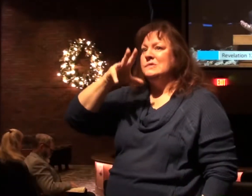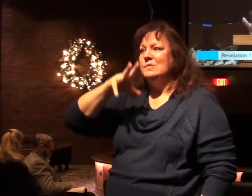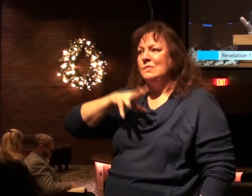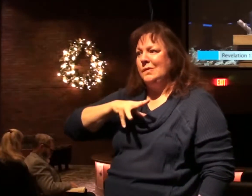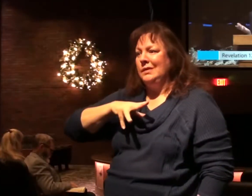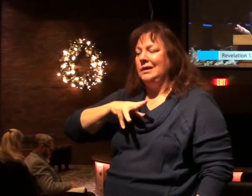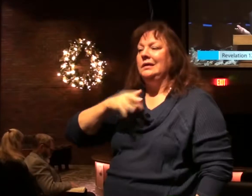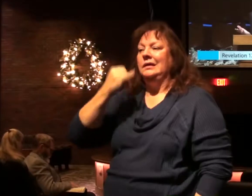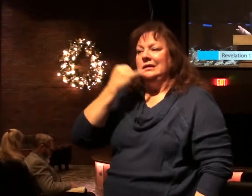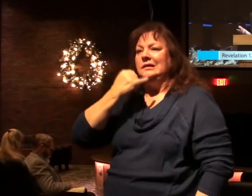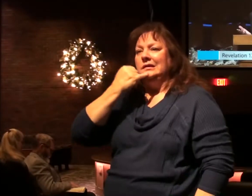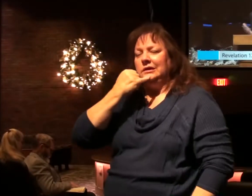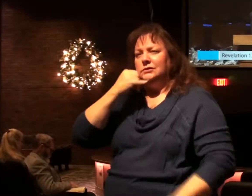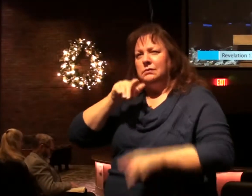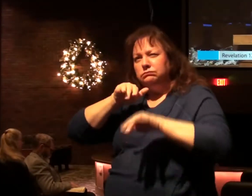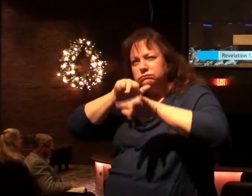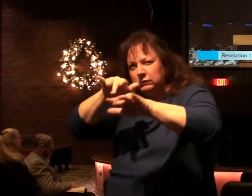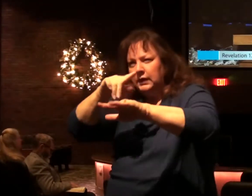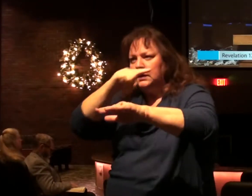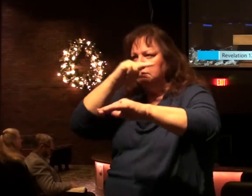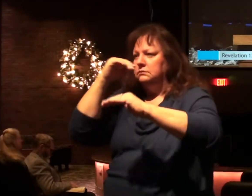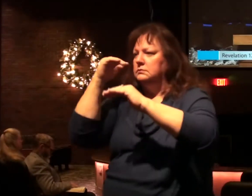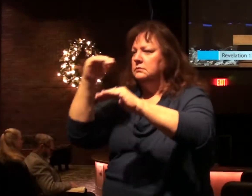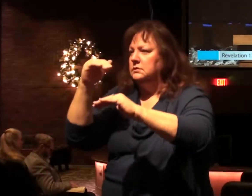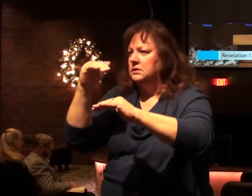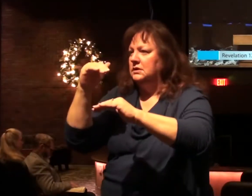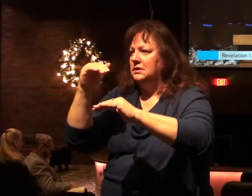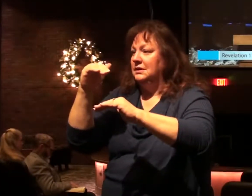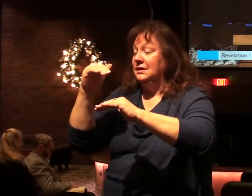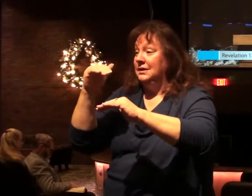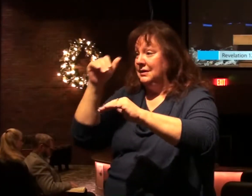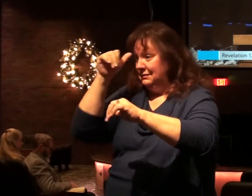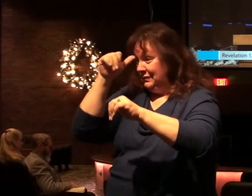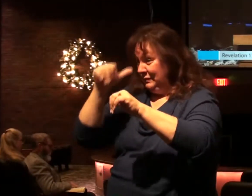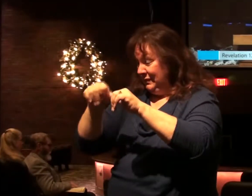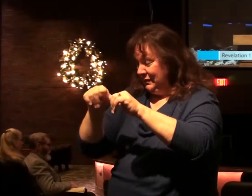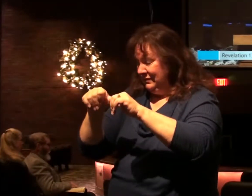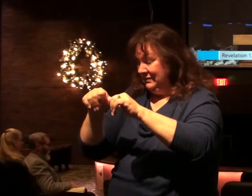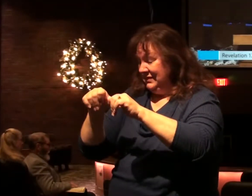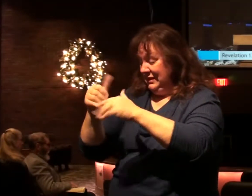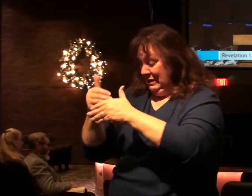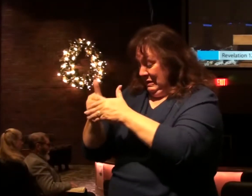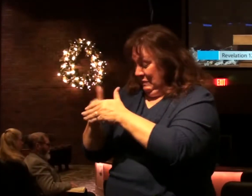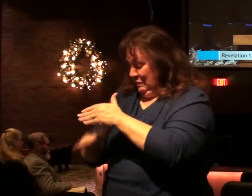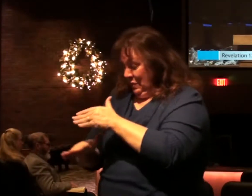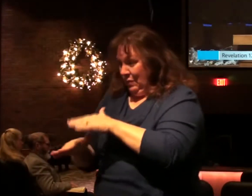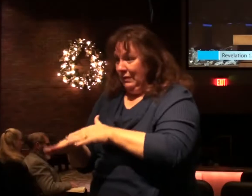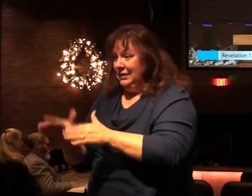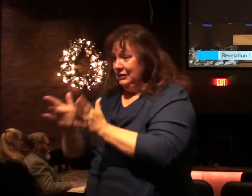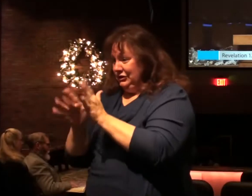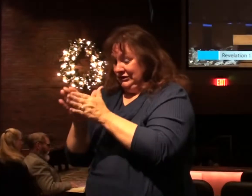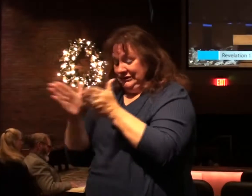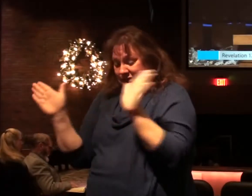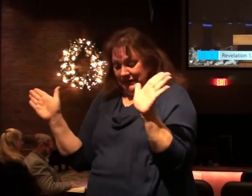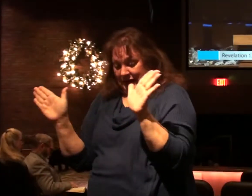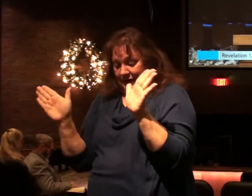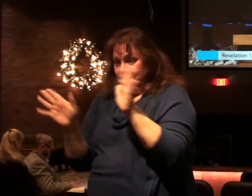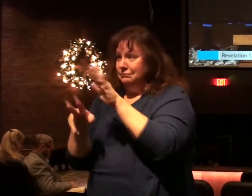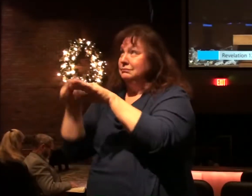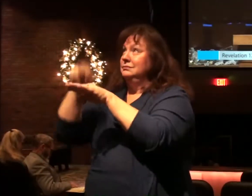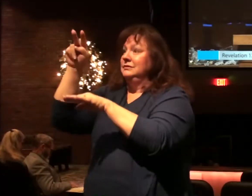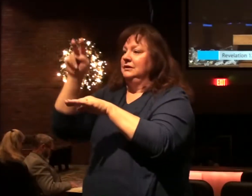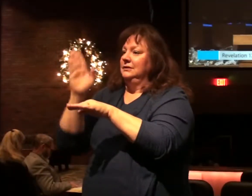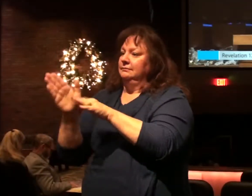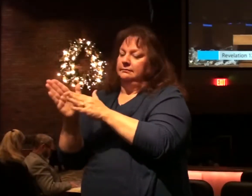wilderness referring to the nation Israel. There is 2,000 years between the end of verse 5 and the